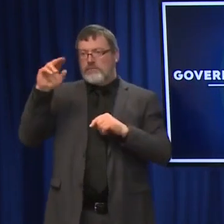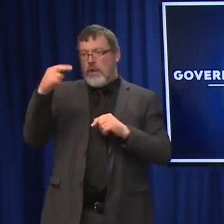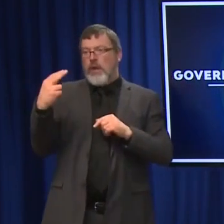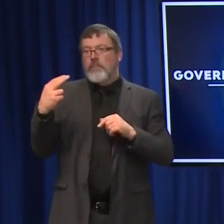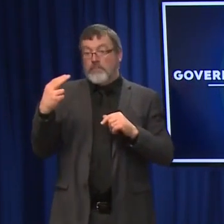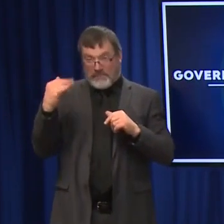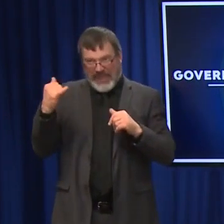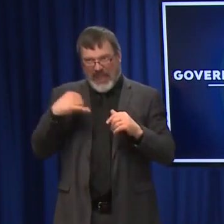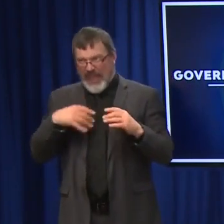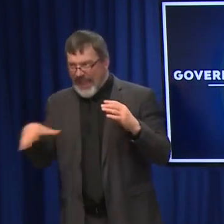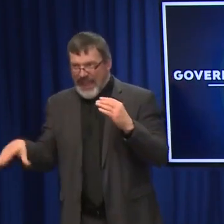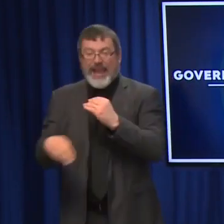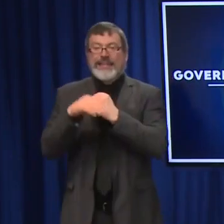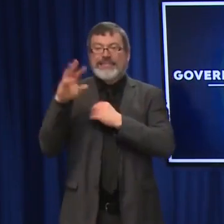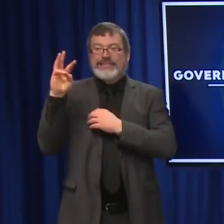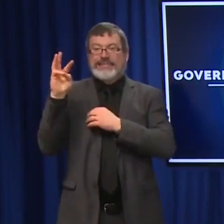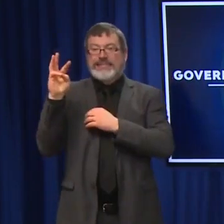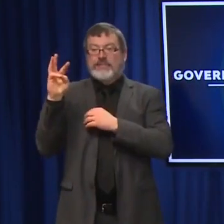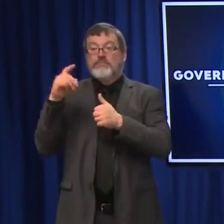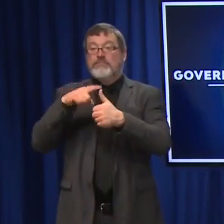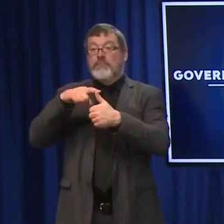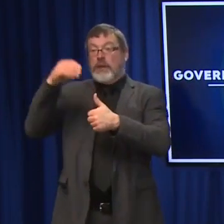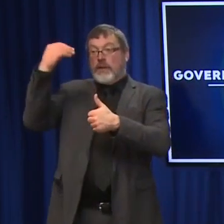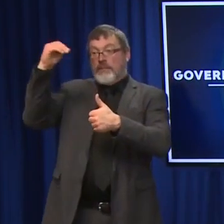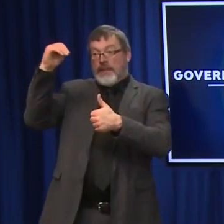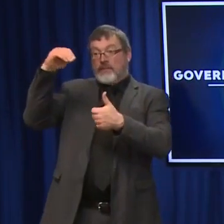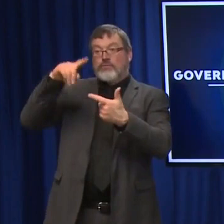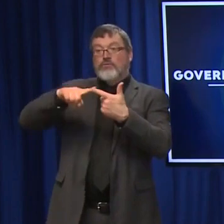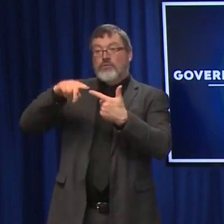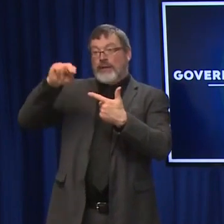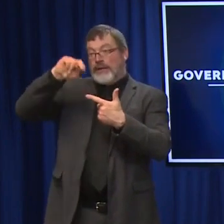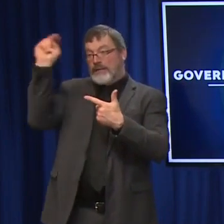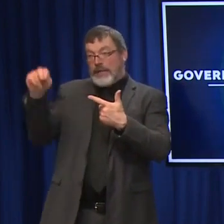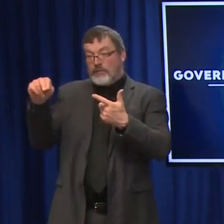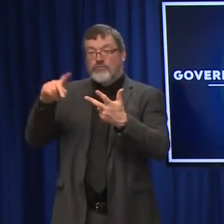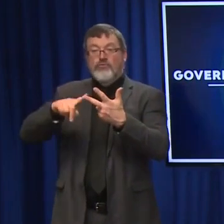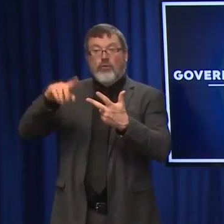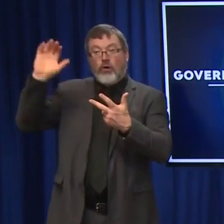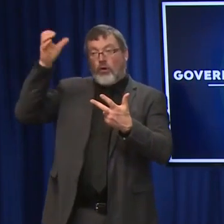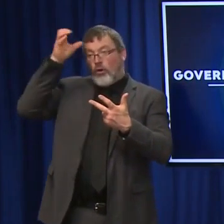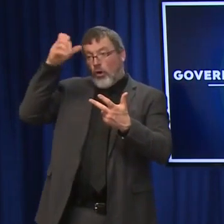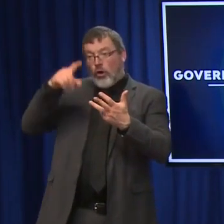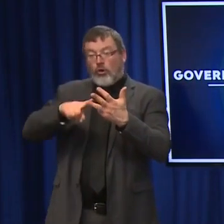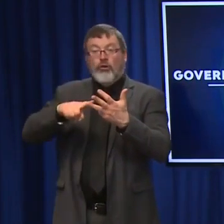in Manchester, Nashua, Concord, Keene, Salem, and Exeter.